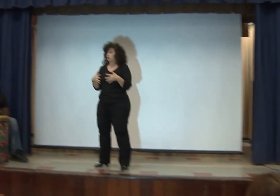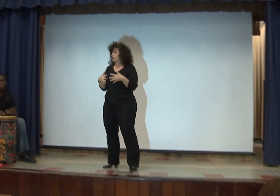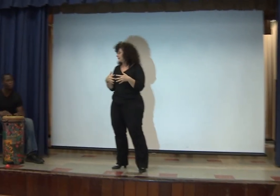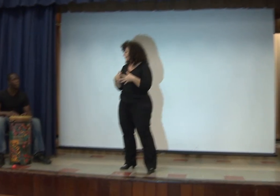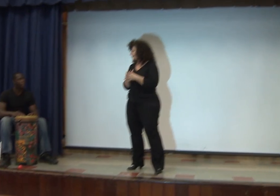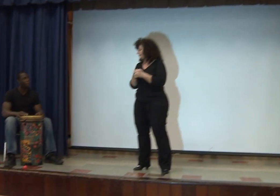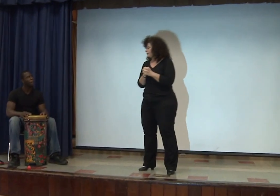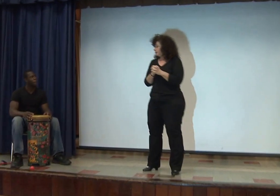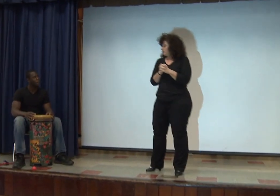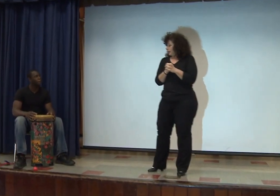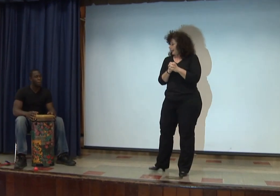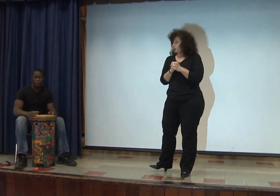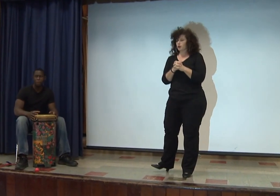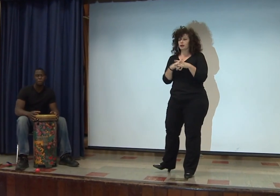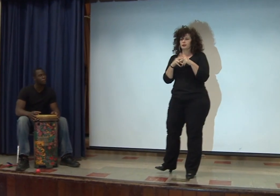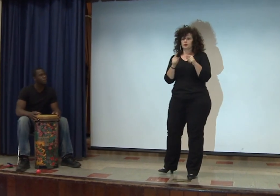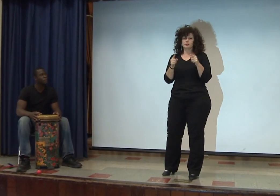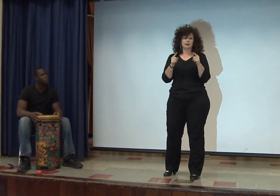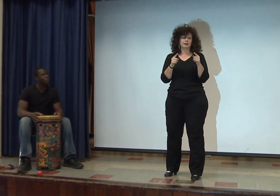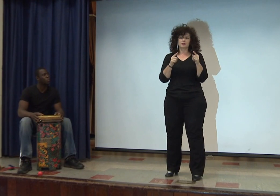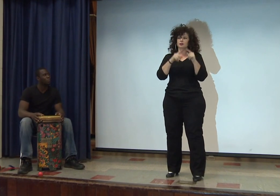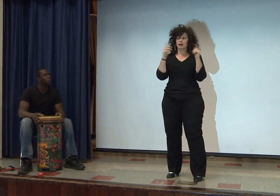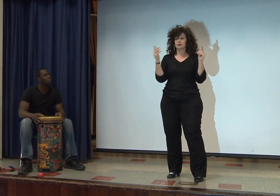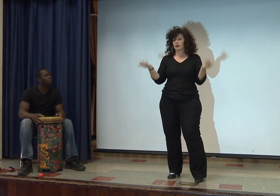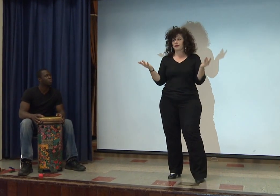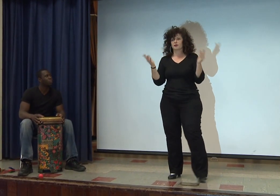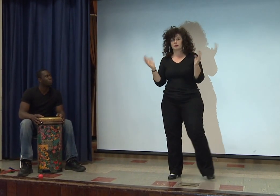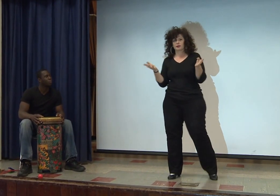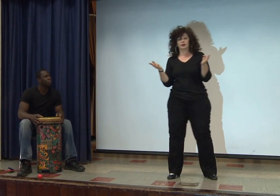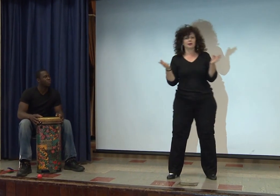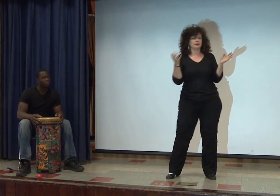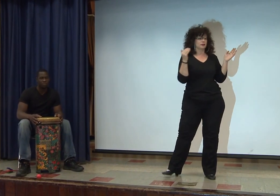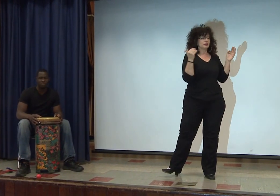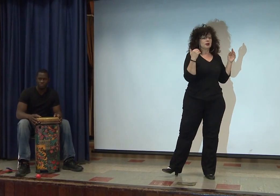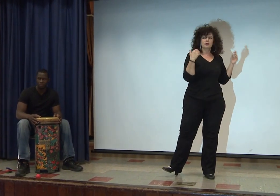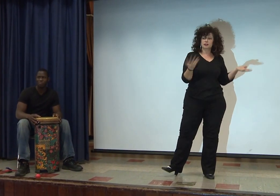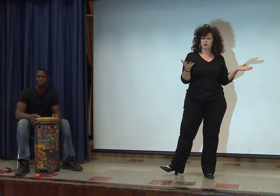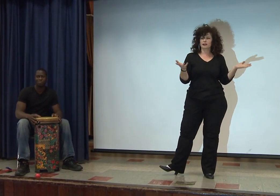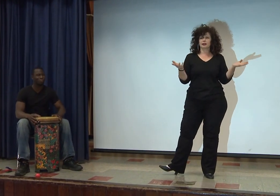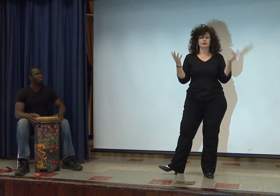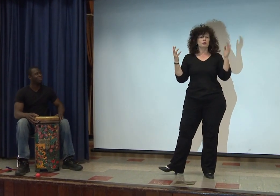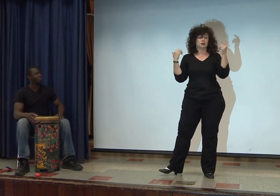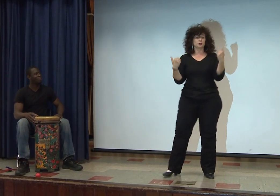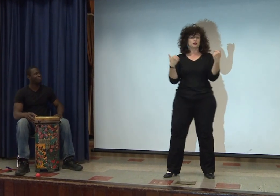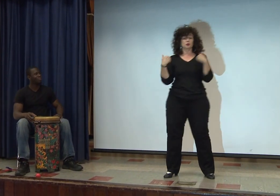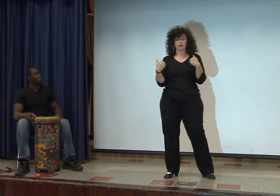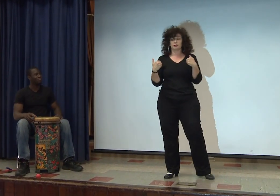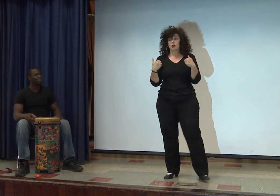storytelling. And we're going to use, because you guys all have great rhythm and you're great storytellers, I want you to join us.